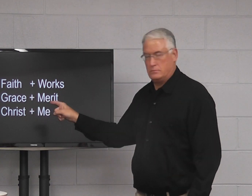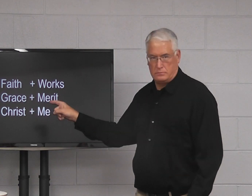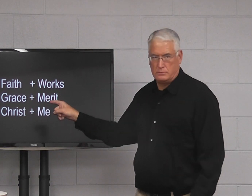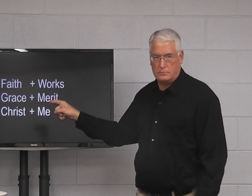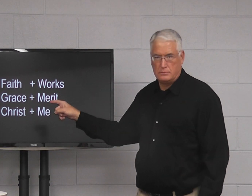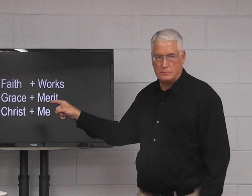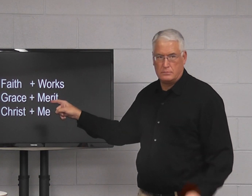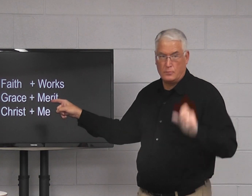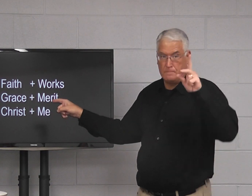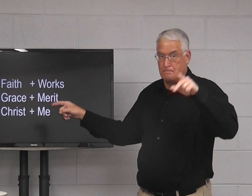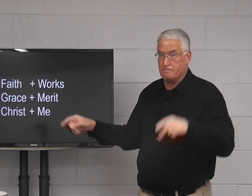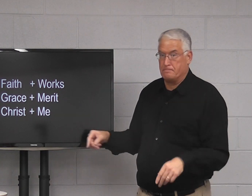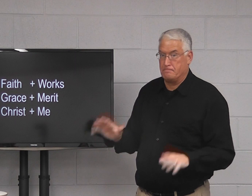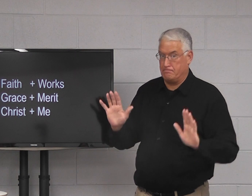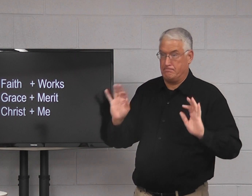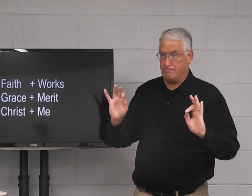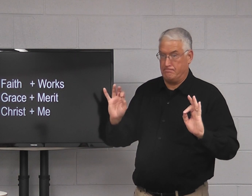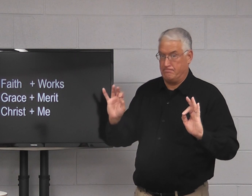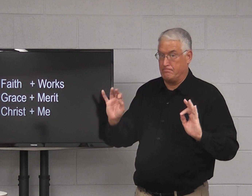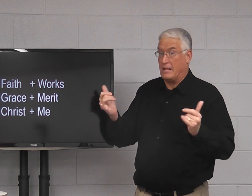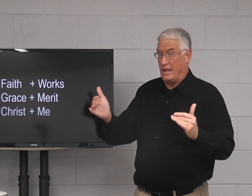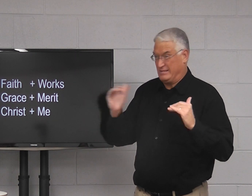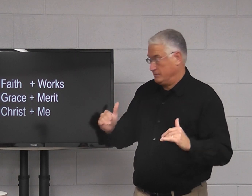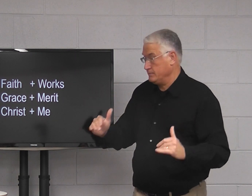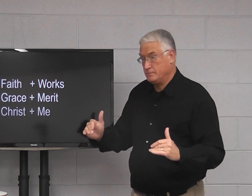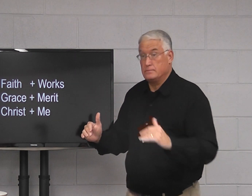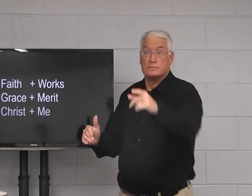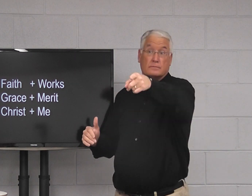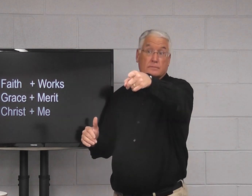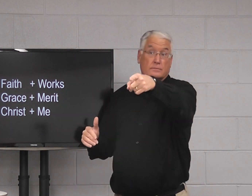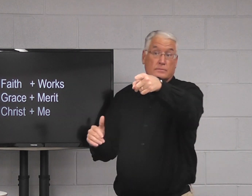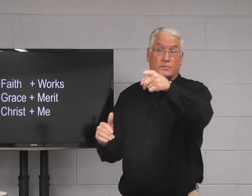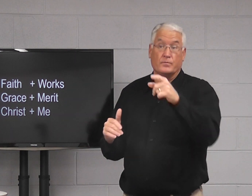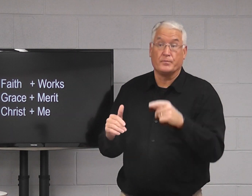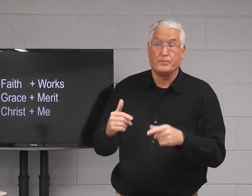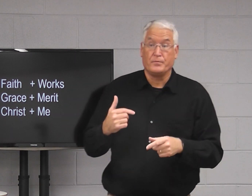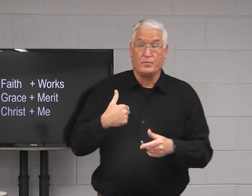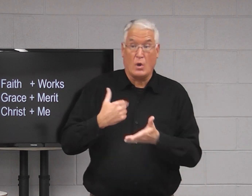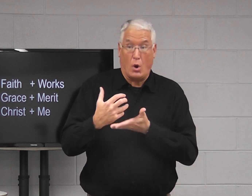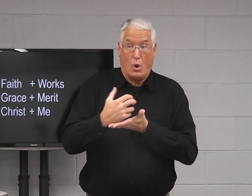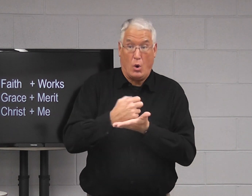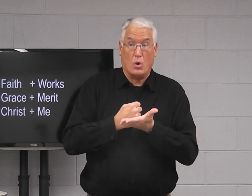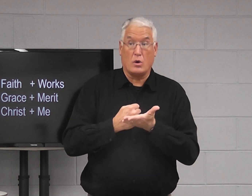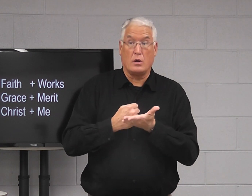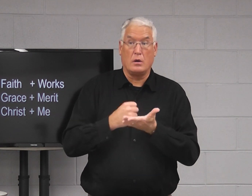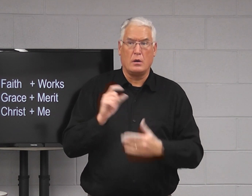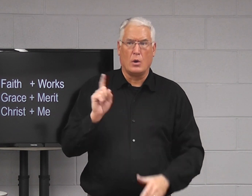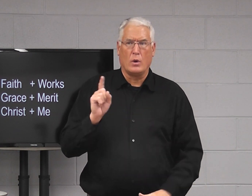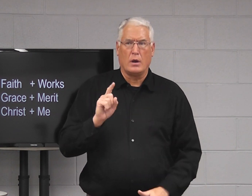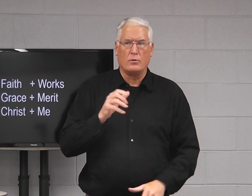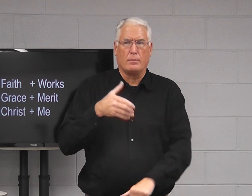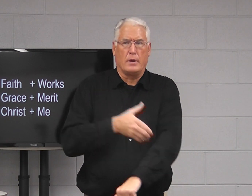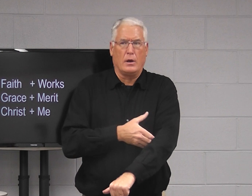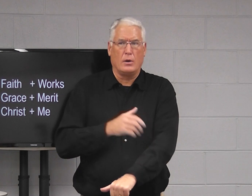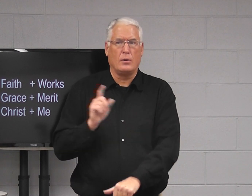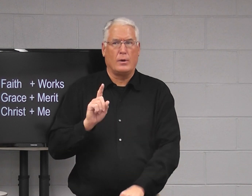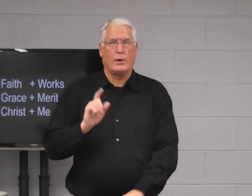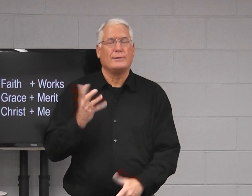I deserve or earn grace. So you earn grace, where is the